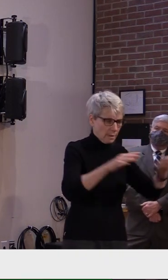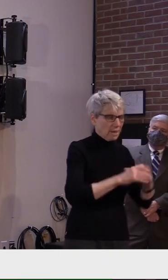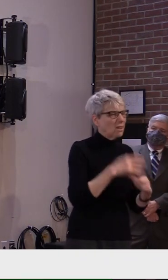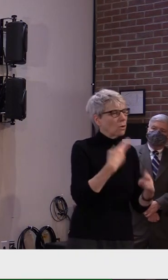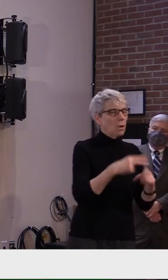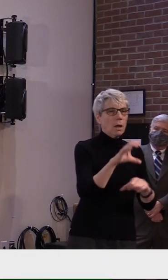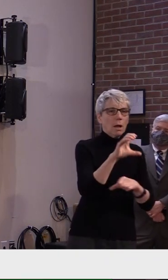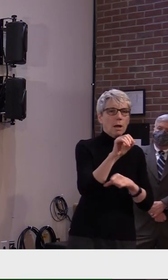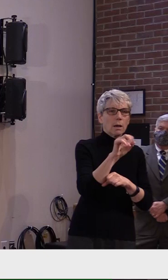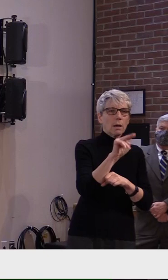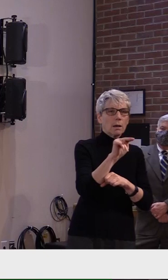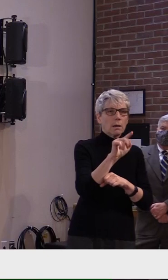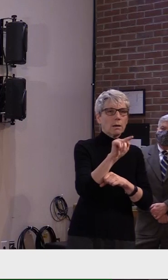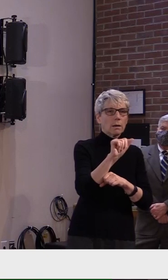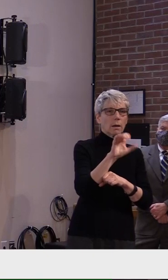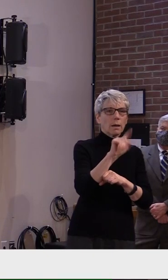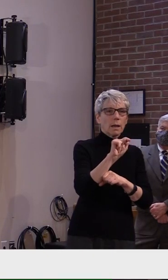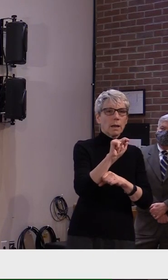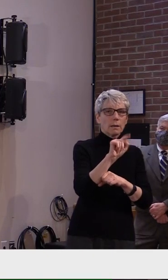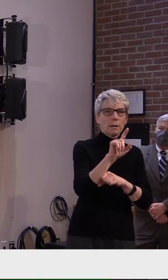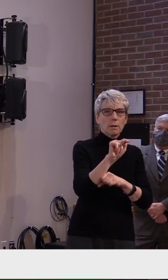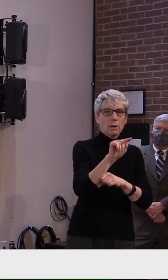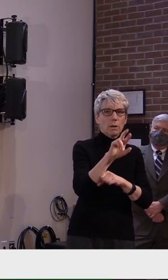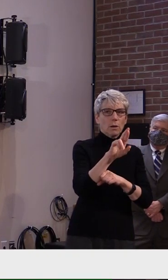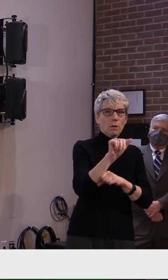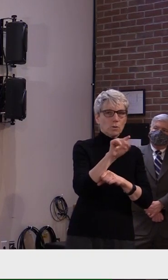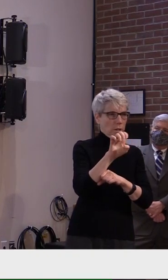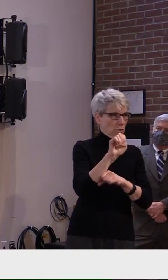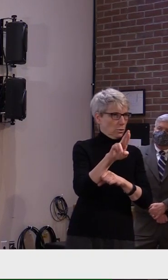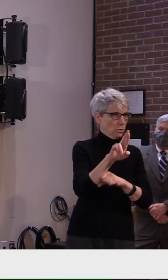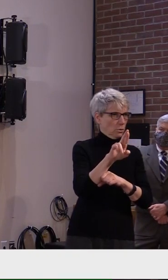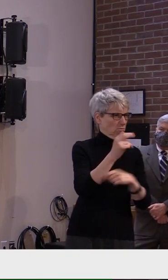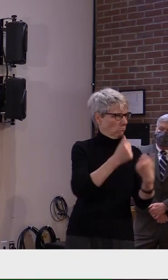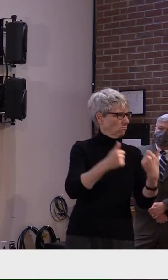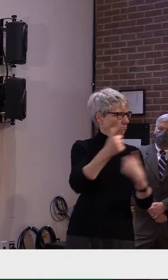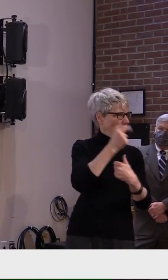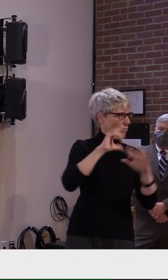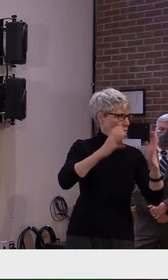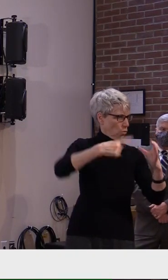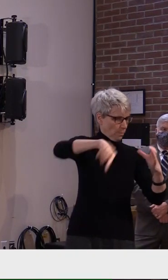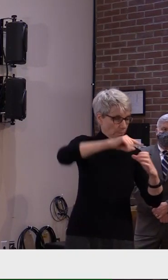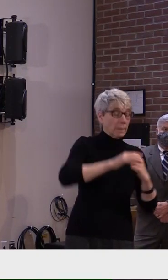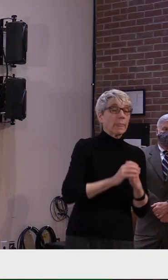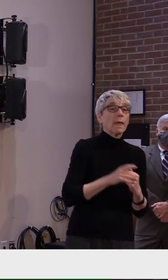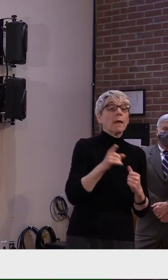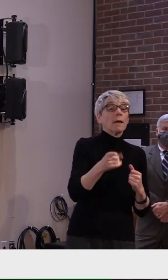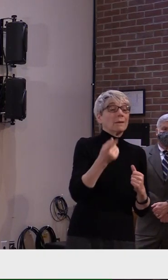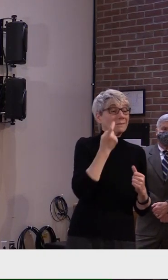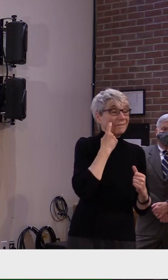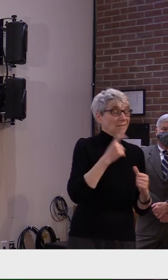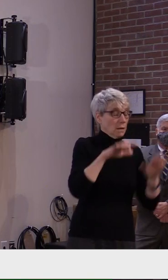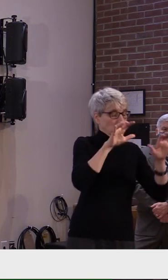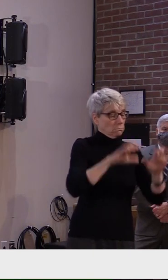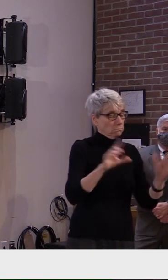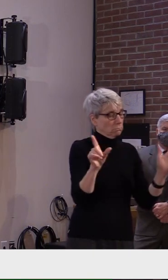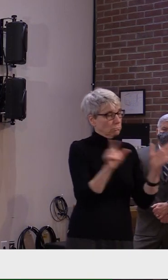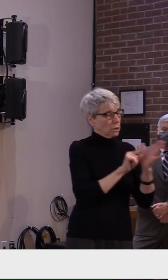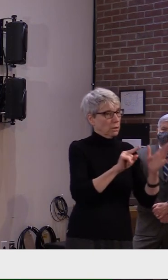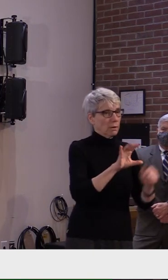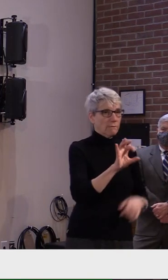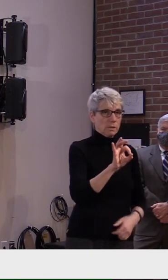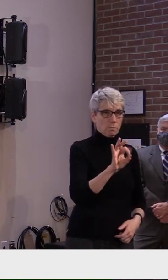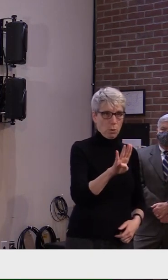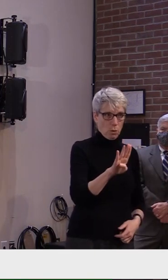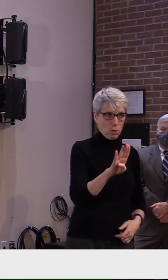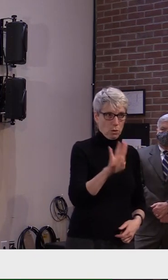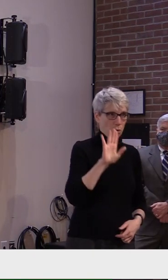clinical lead. What I'm about to read, she actually wrote in a Facebook post, and this is coming from